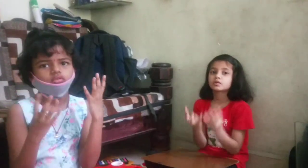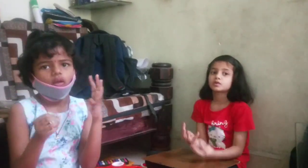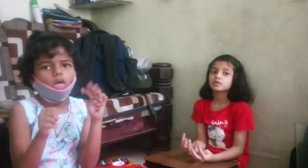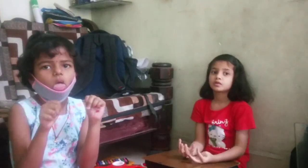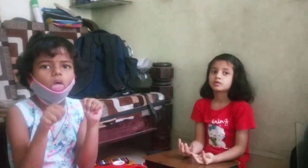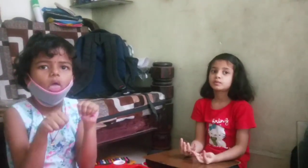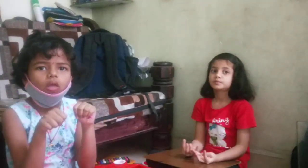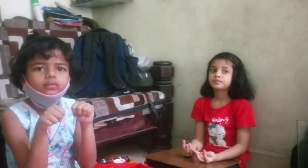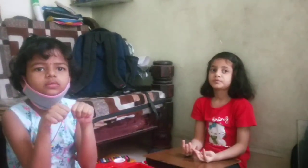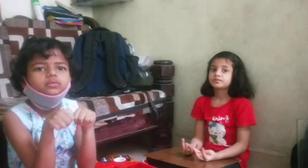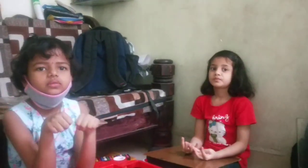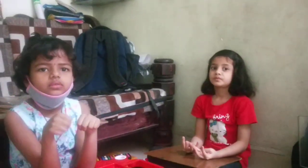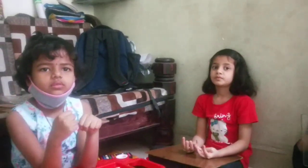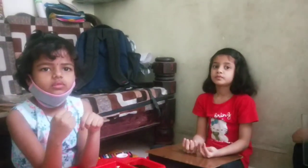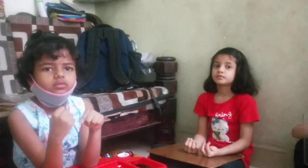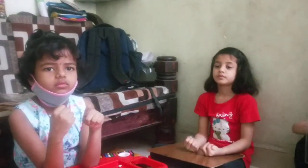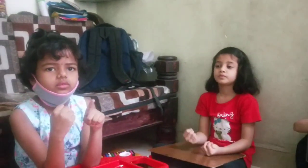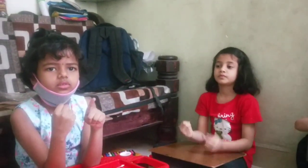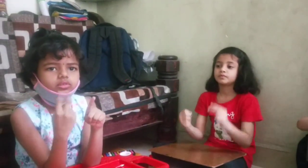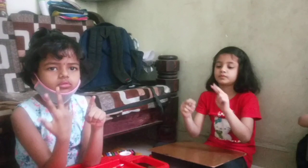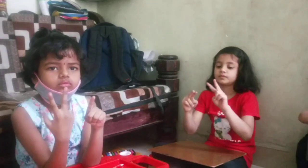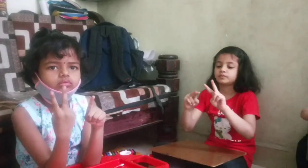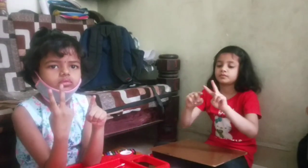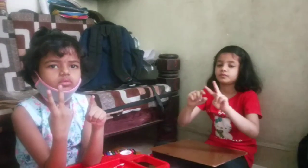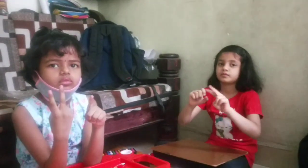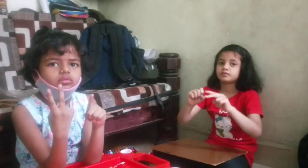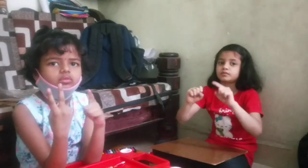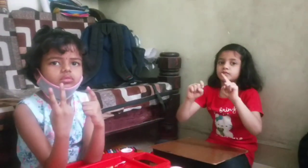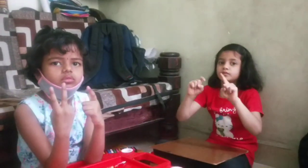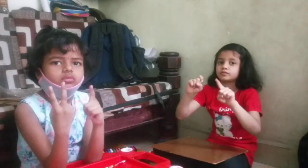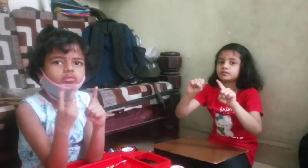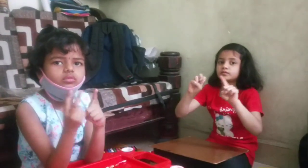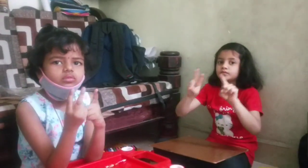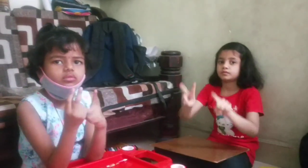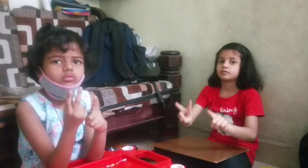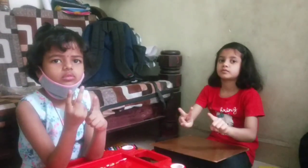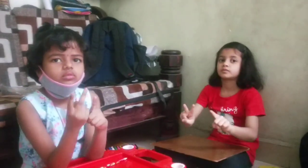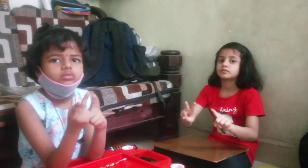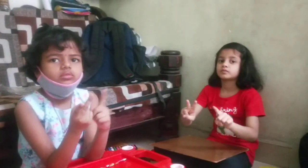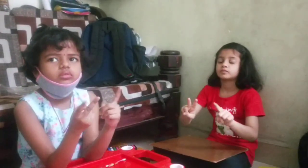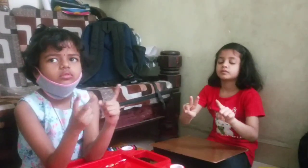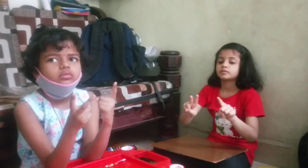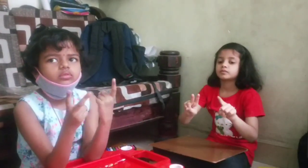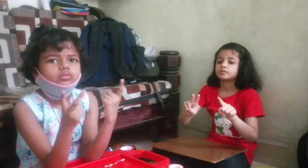Next. 12 plus 17